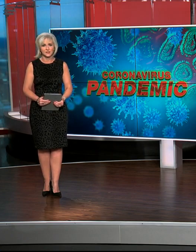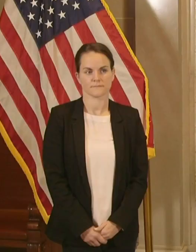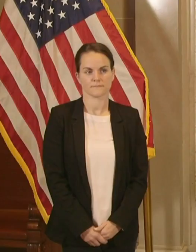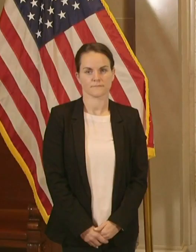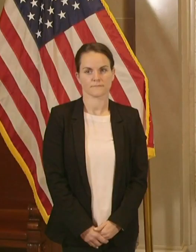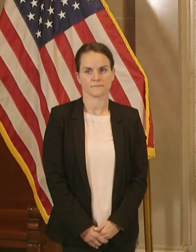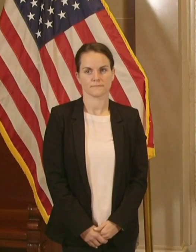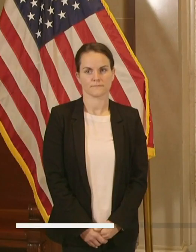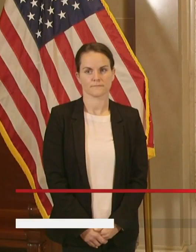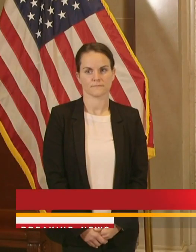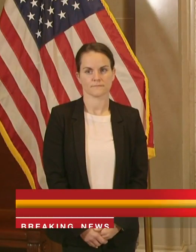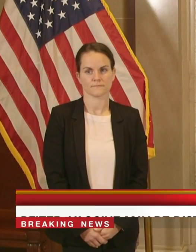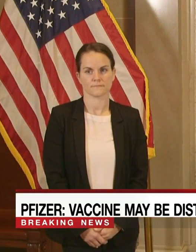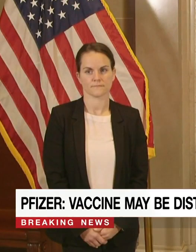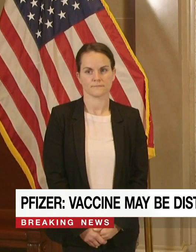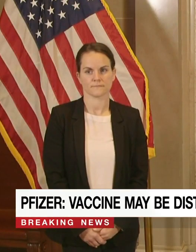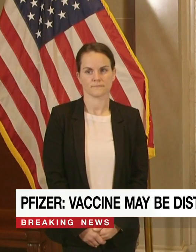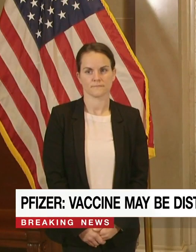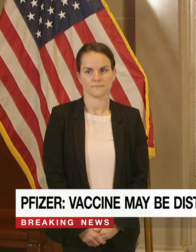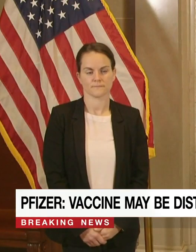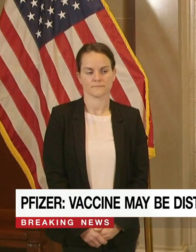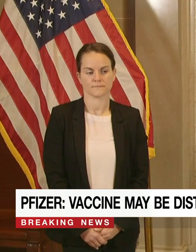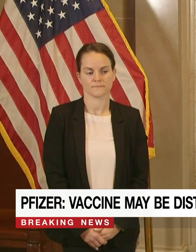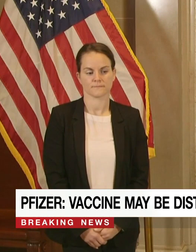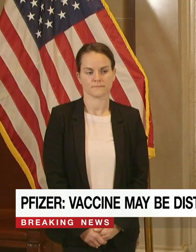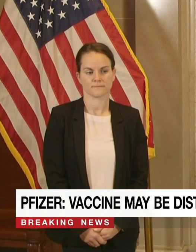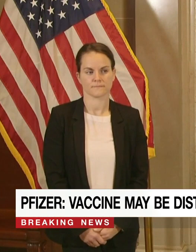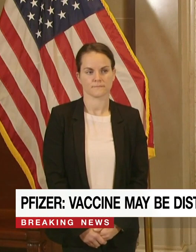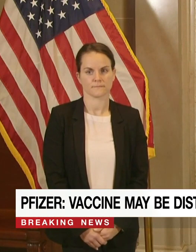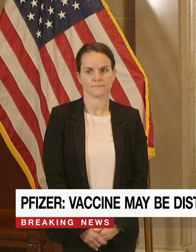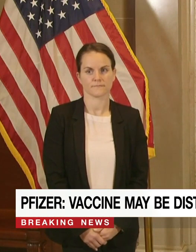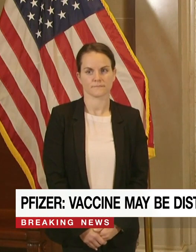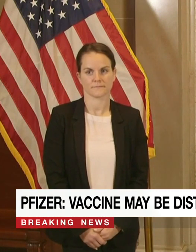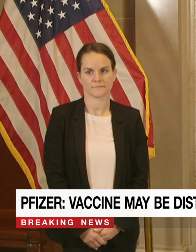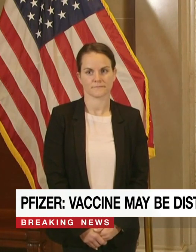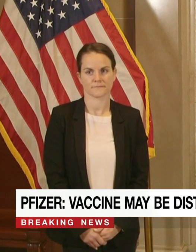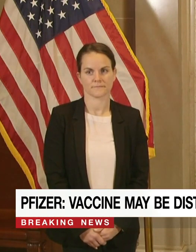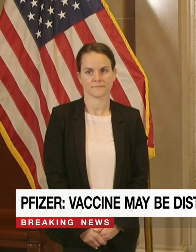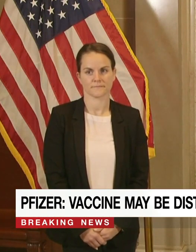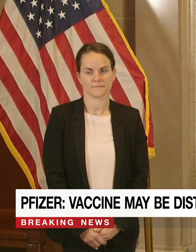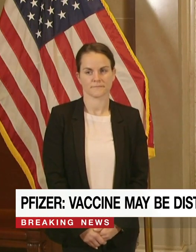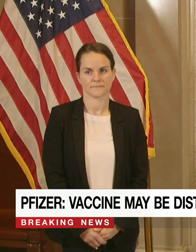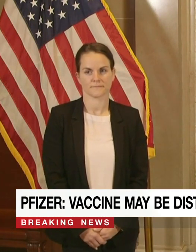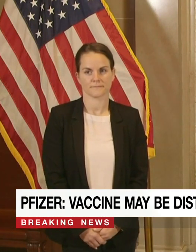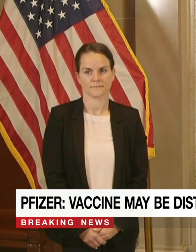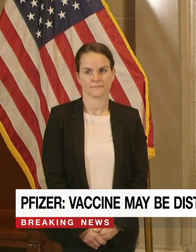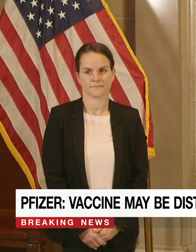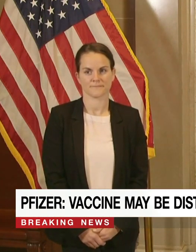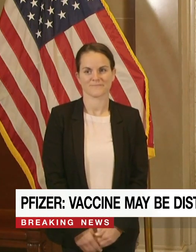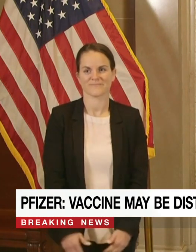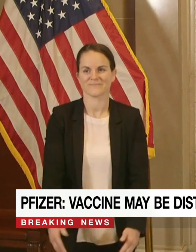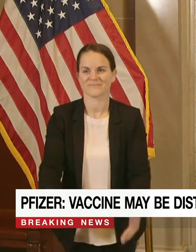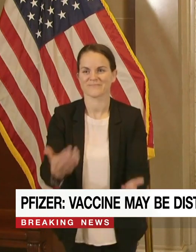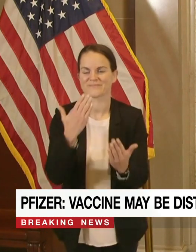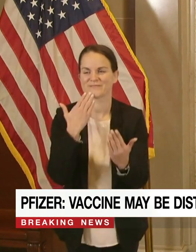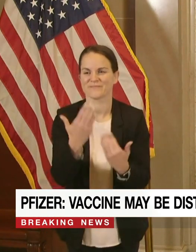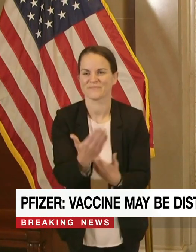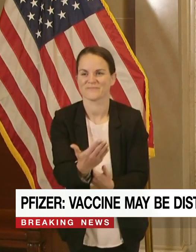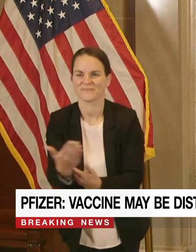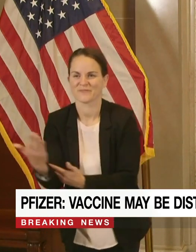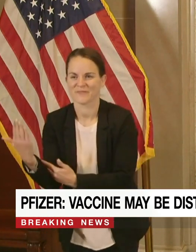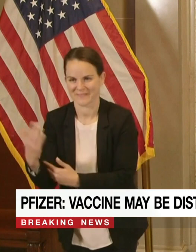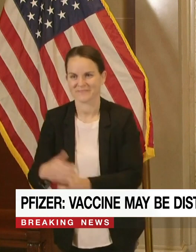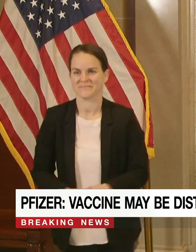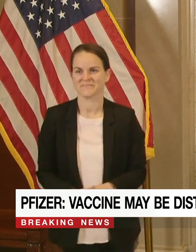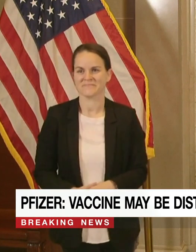districts. First, that news on the vaccine. Missouri Governor Mike Parson was joined this morning by a representative from Pfizer. The company has announced that